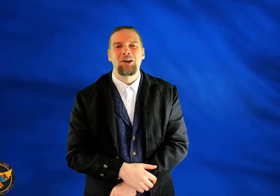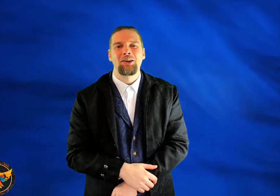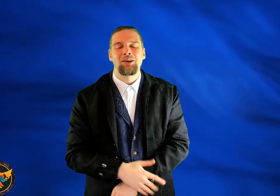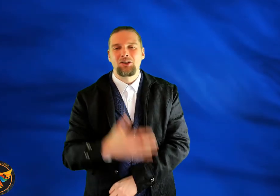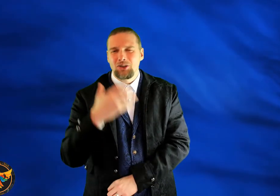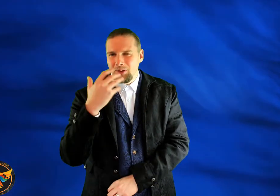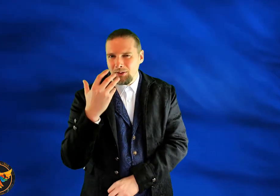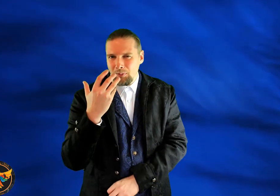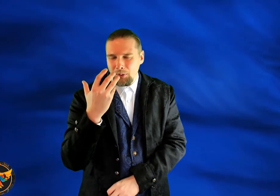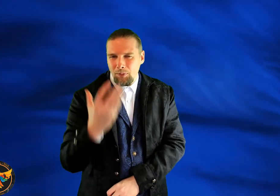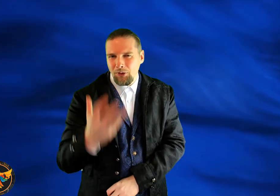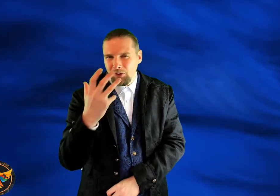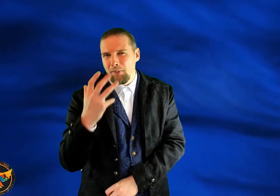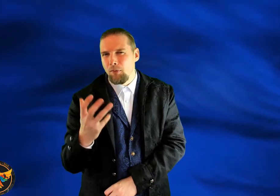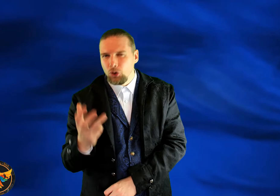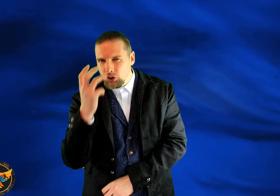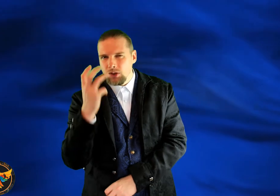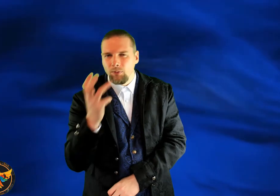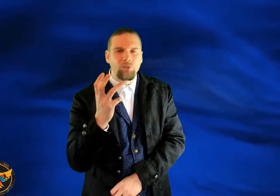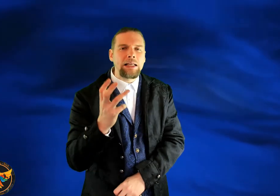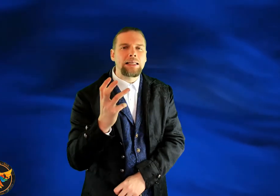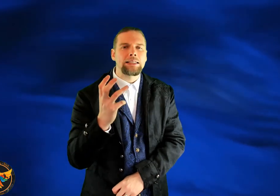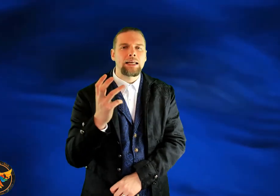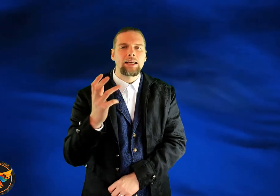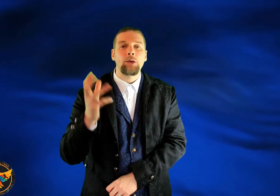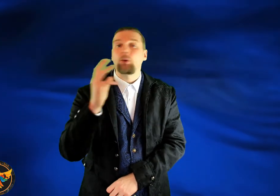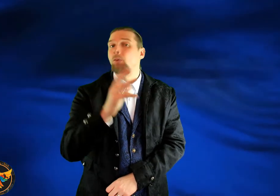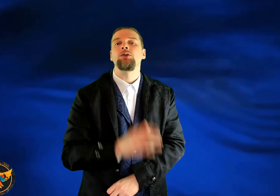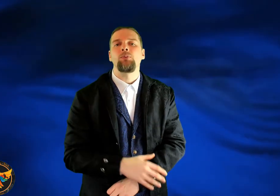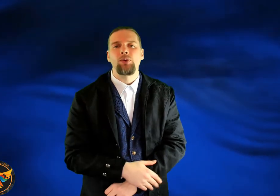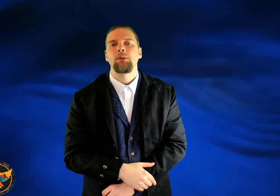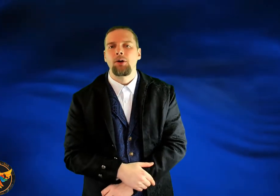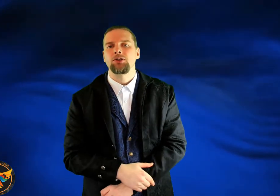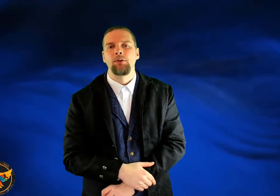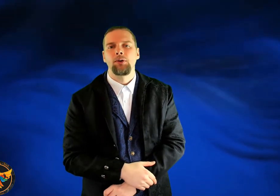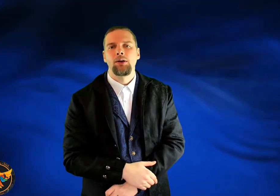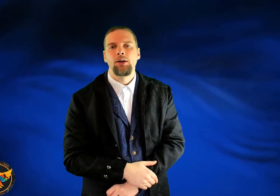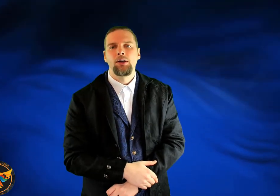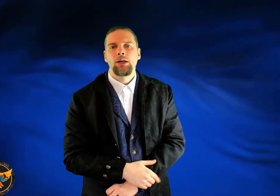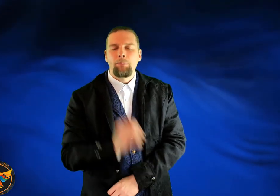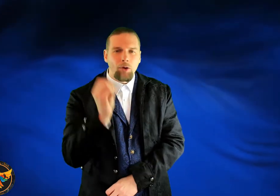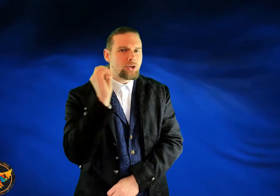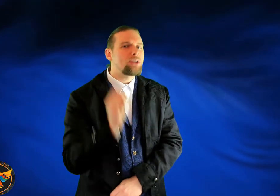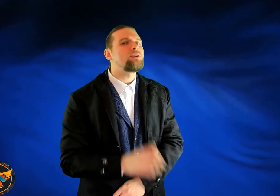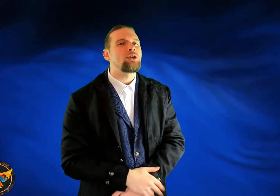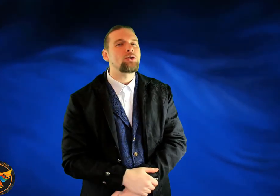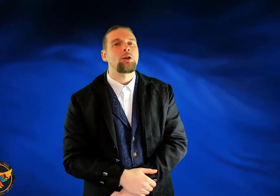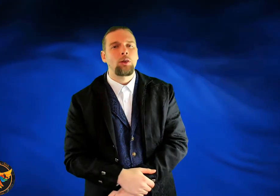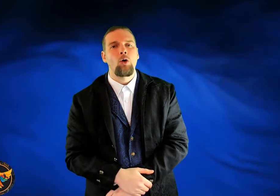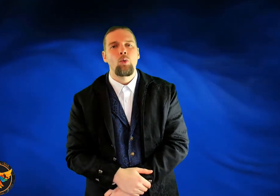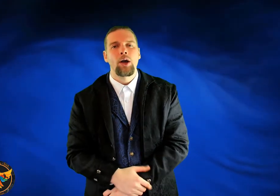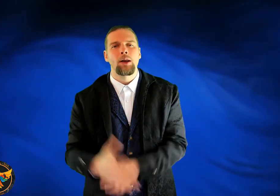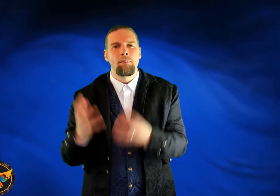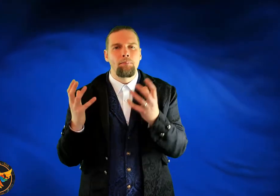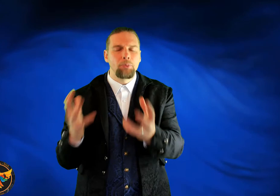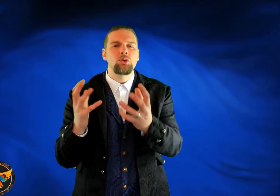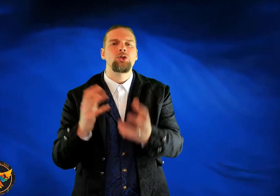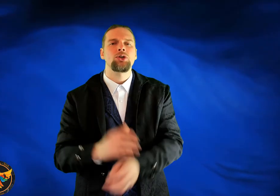done and some of the emotions and feelings that I'd had when I wasn't feeling positive. Positivity goes a long way and it boosts your